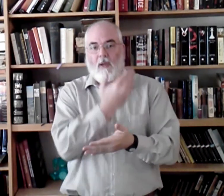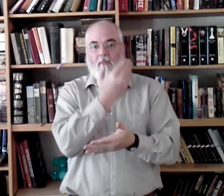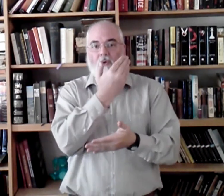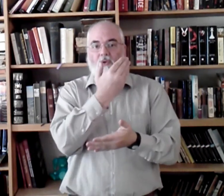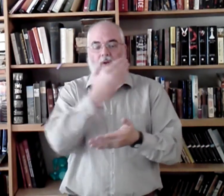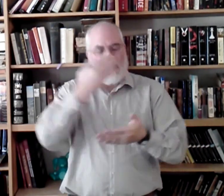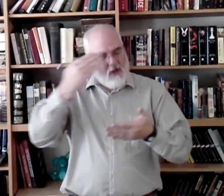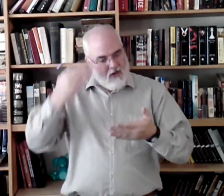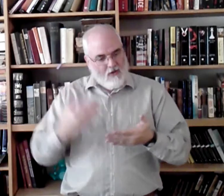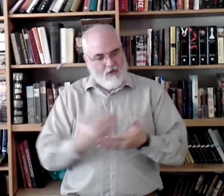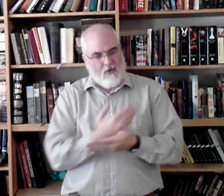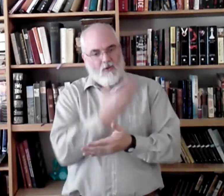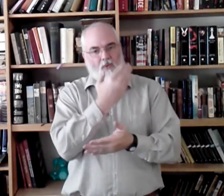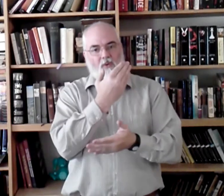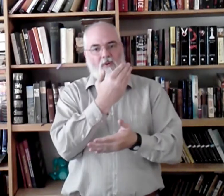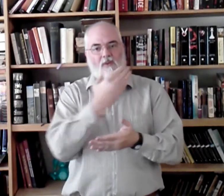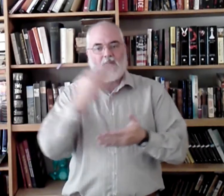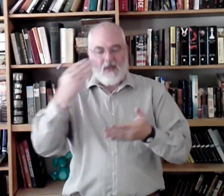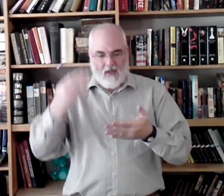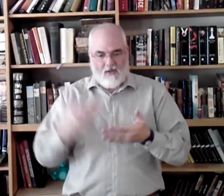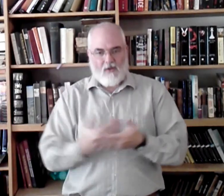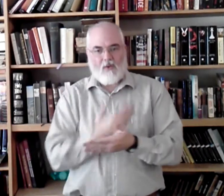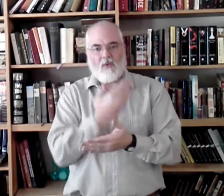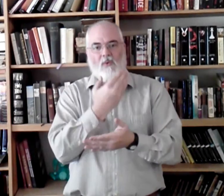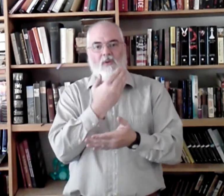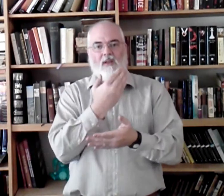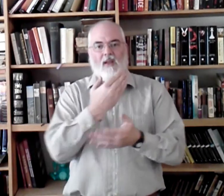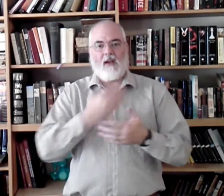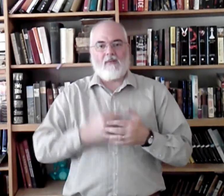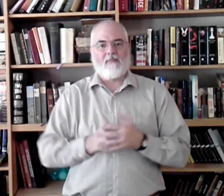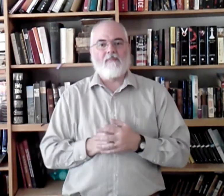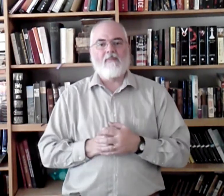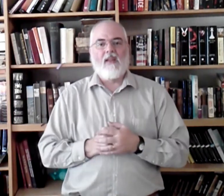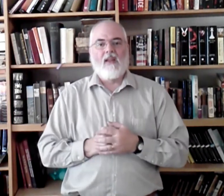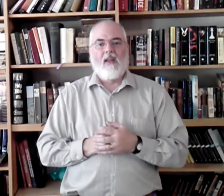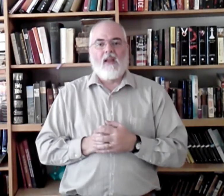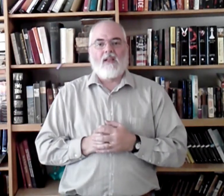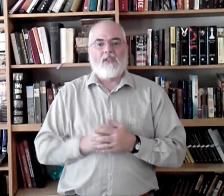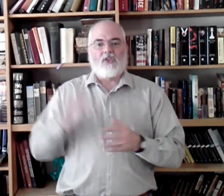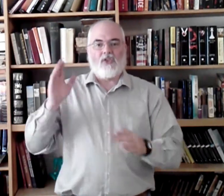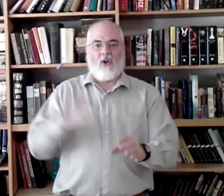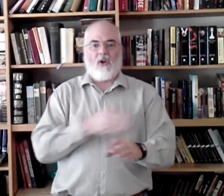motion. New. New. Got it? Song.